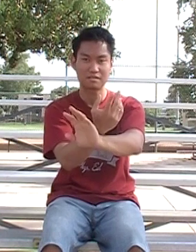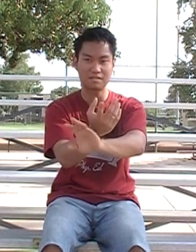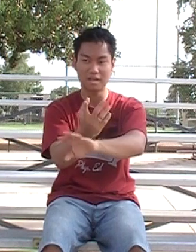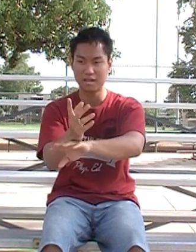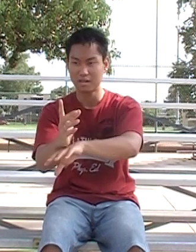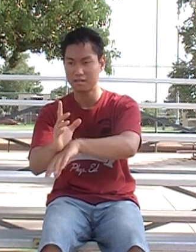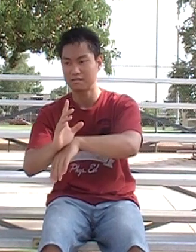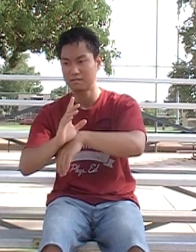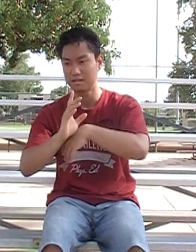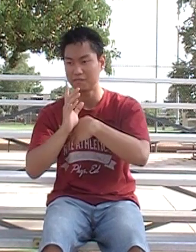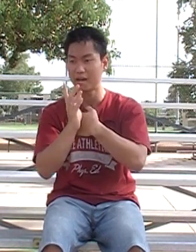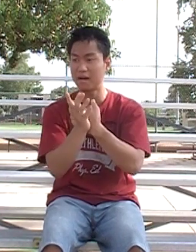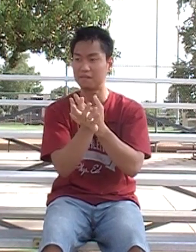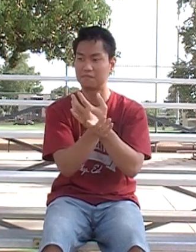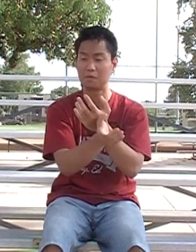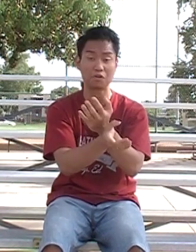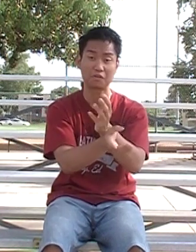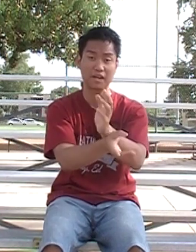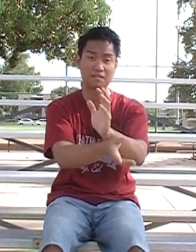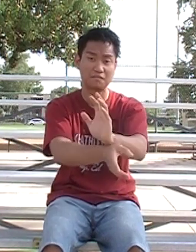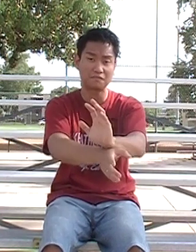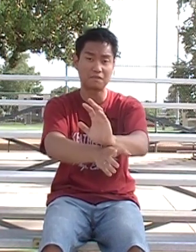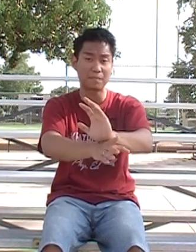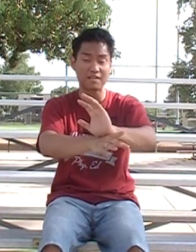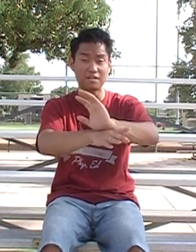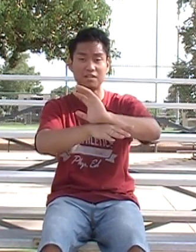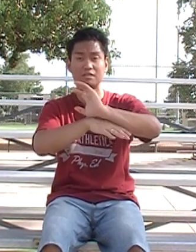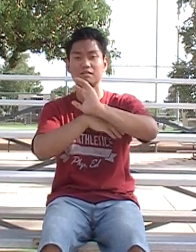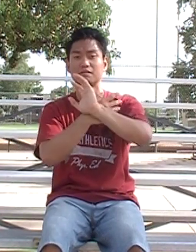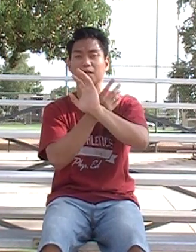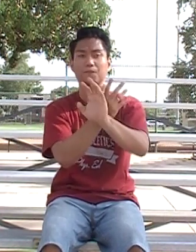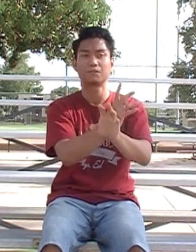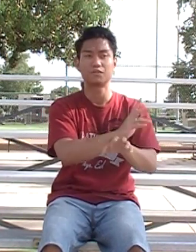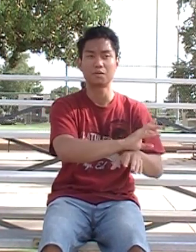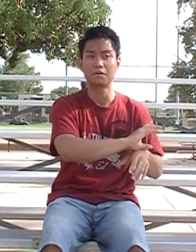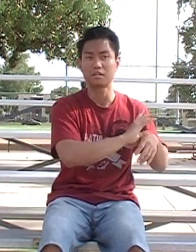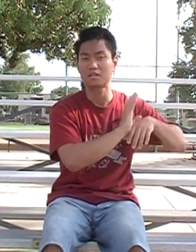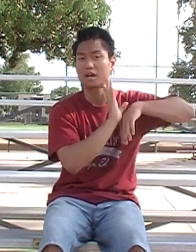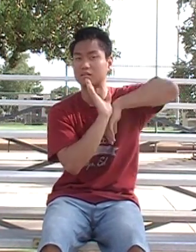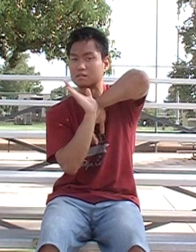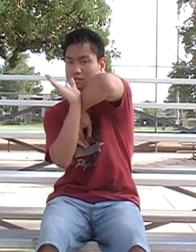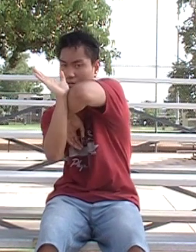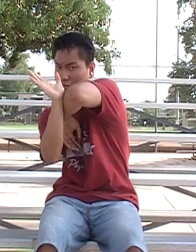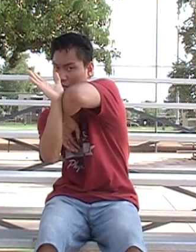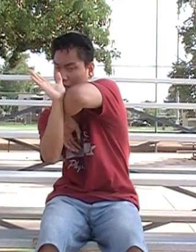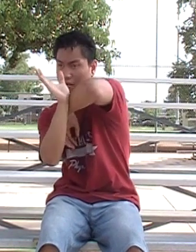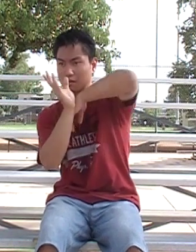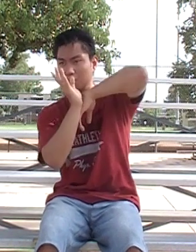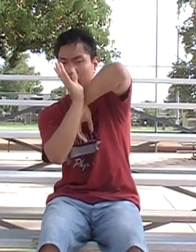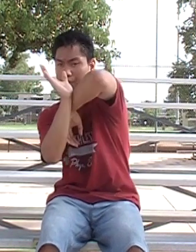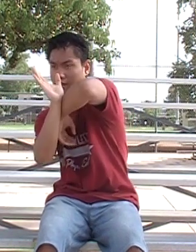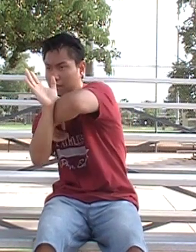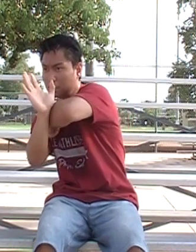Say, if you have a more creative imagination. Your opponent attacks. Block with an elbow.